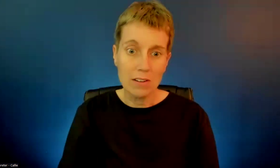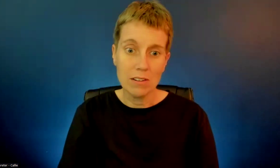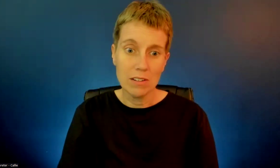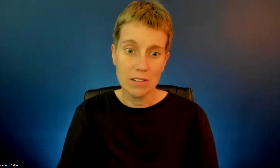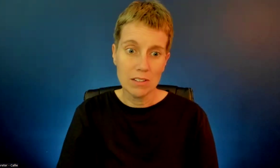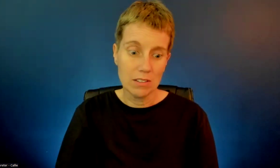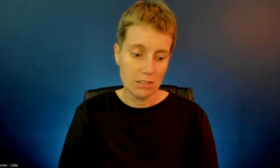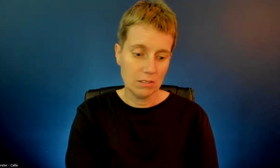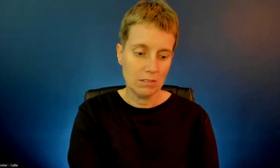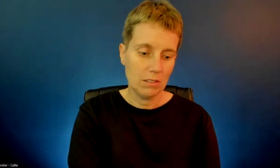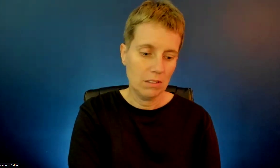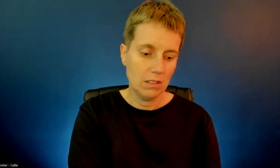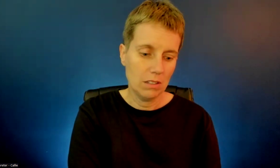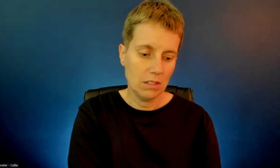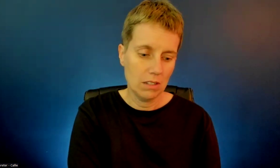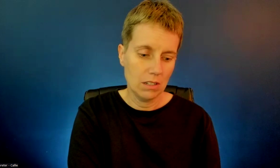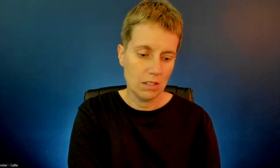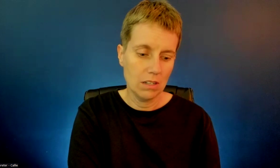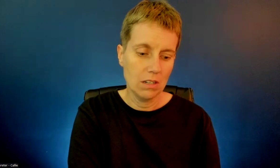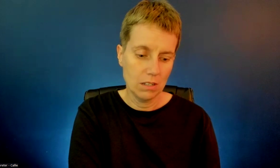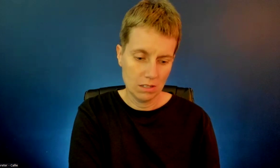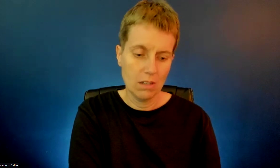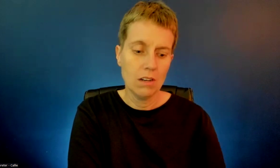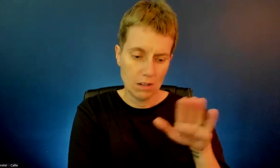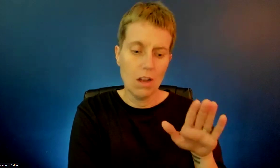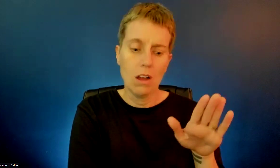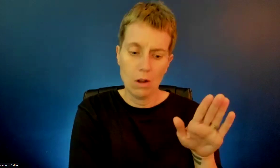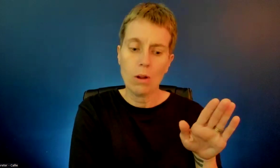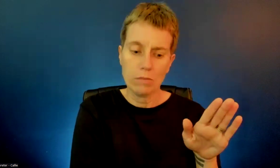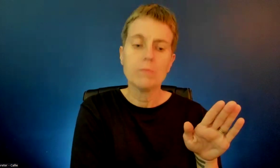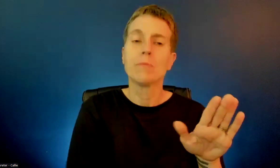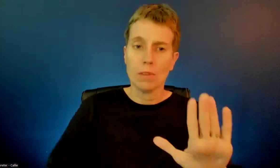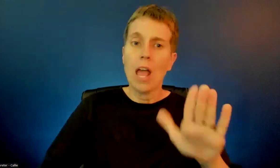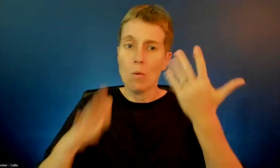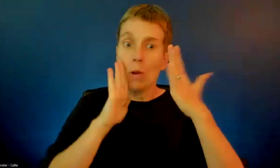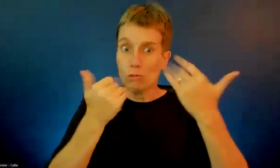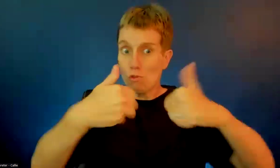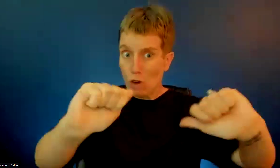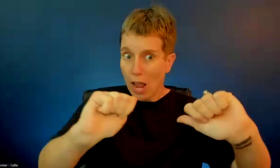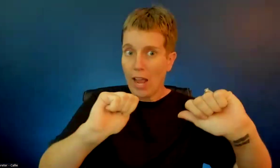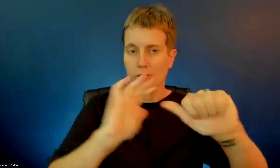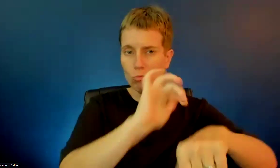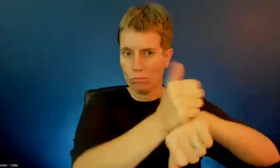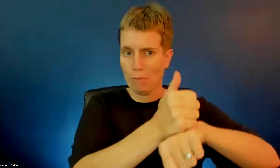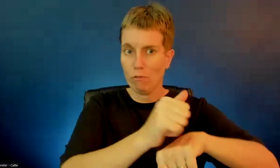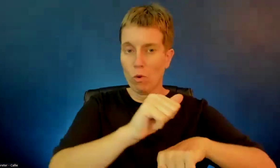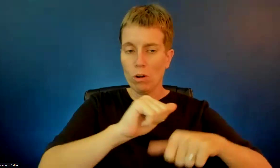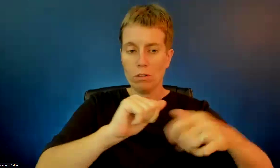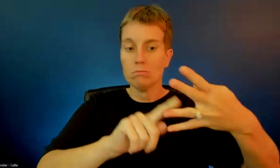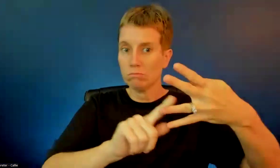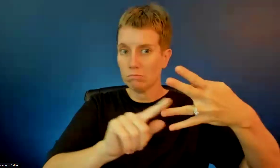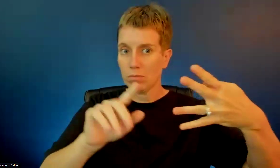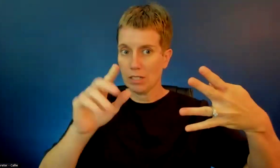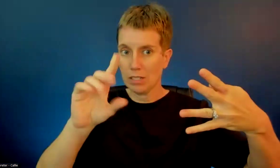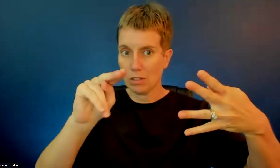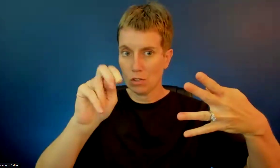Let me see if that can work that out. That's what we'll plan on for the fallback of the 22nd,